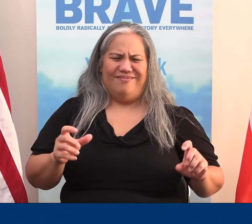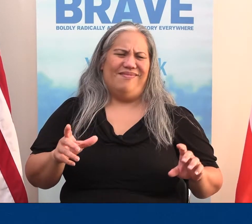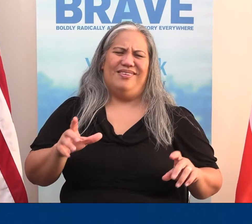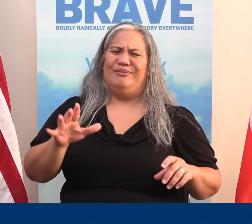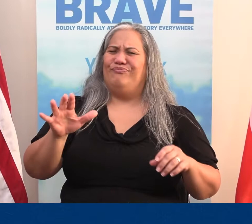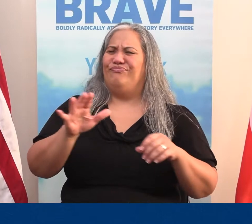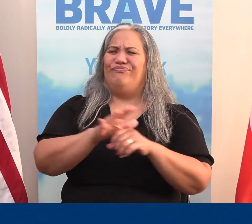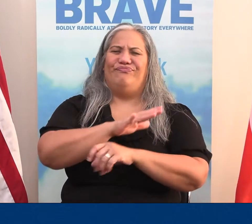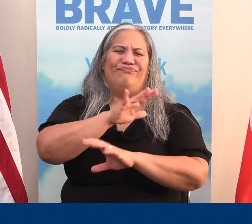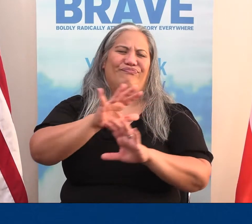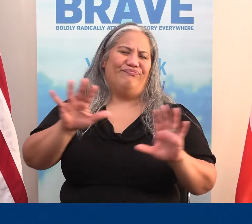Absolutely not.